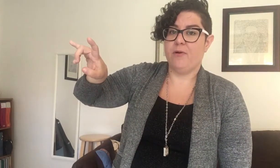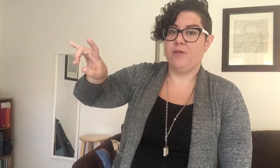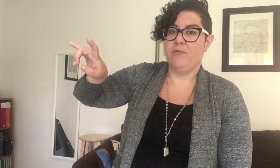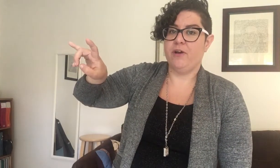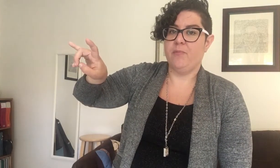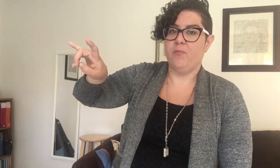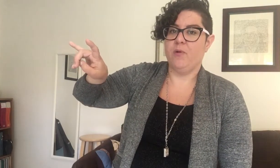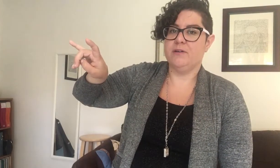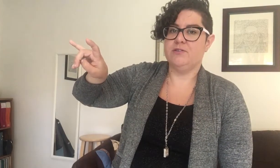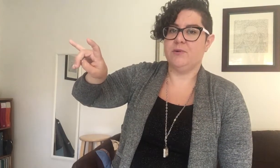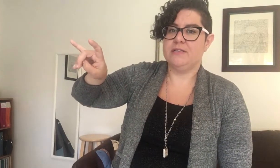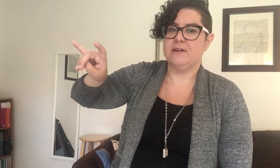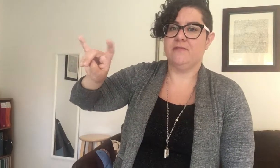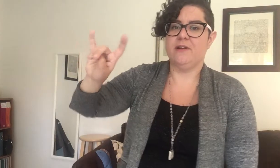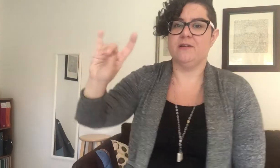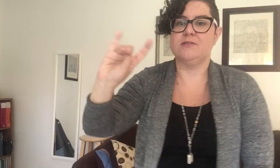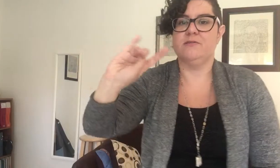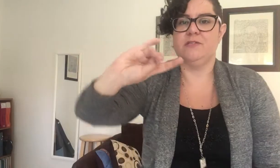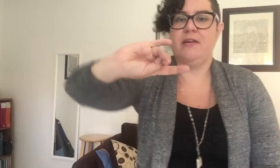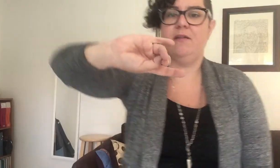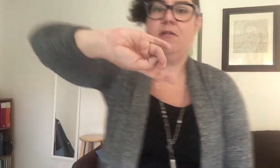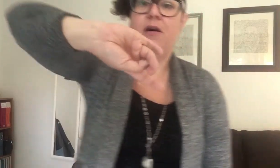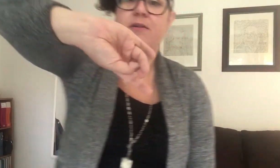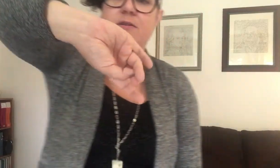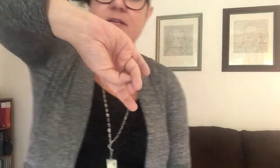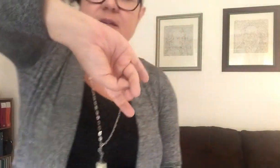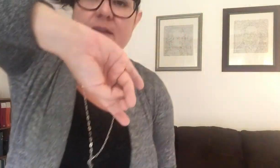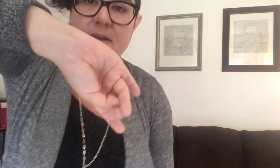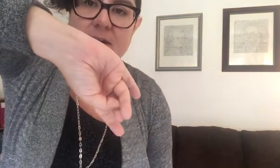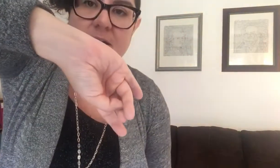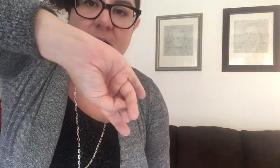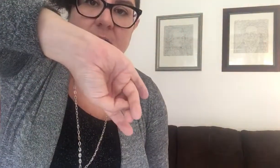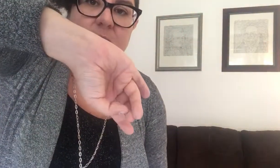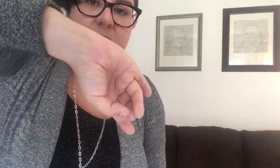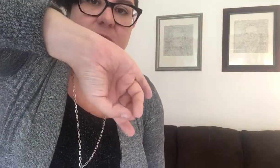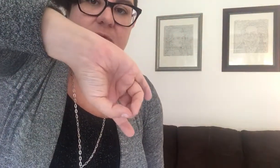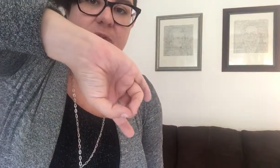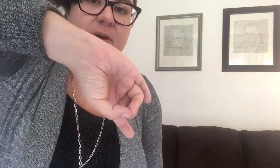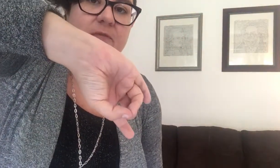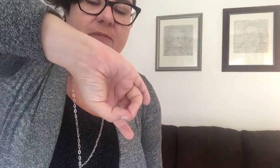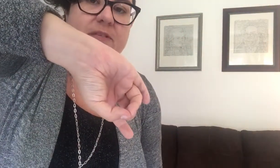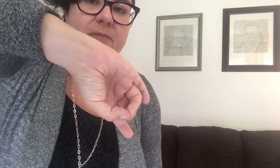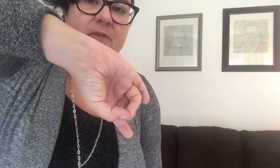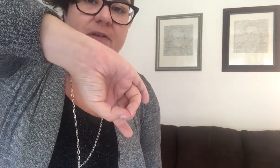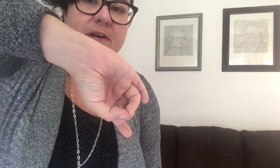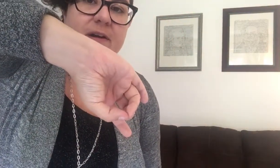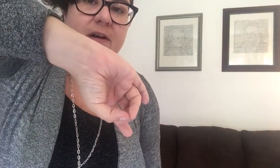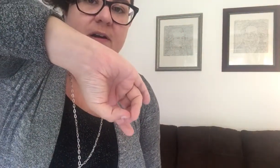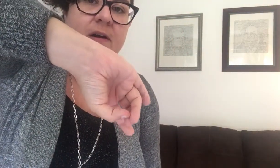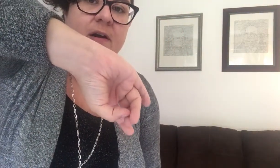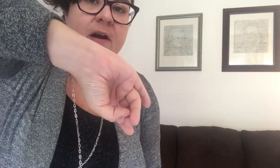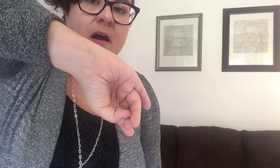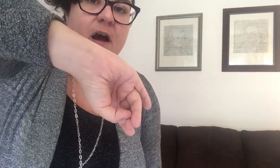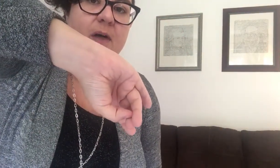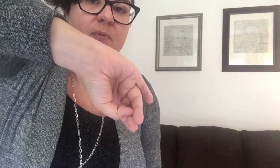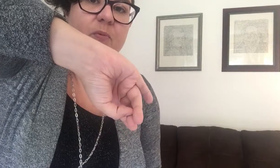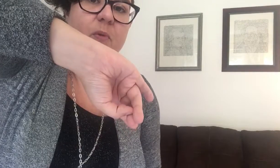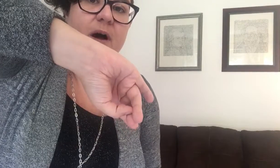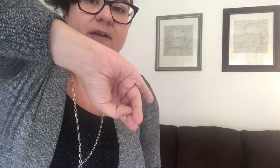we're going to move it up one joint in our finger. So if you take a look underneath here, we've moved our thumb from the tip of our finger up one